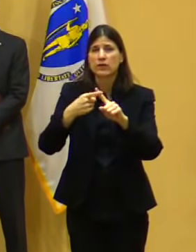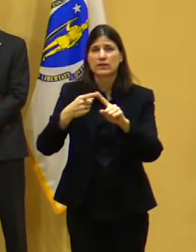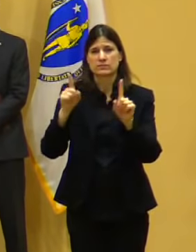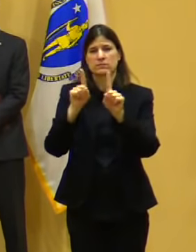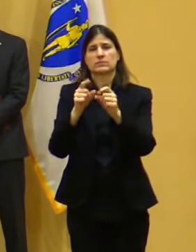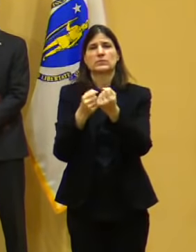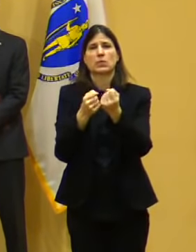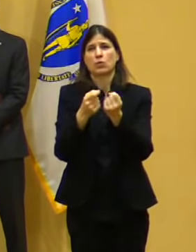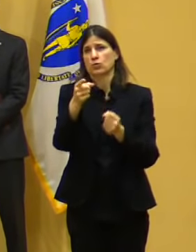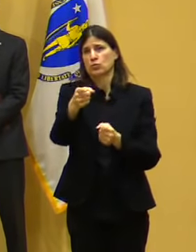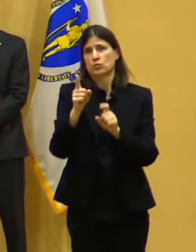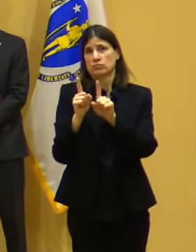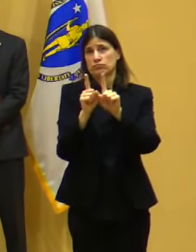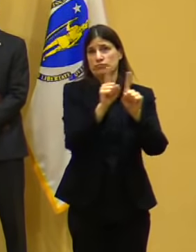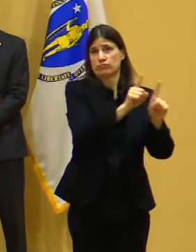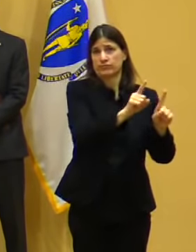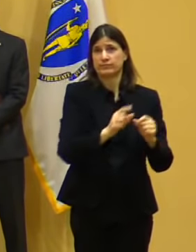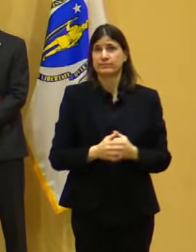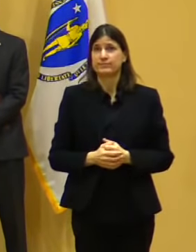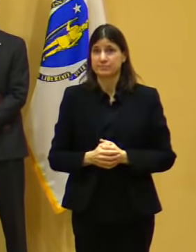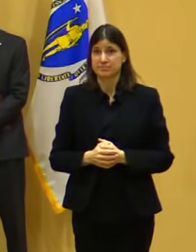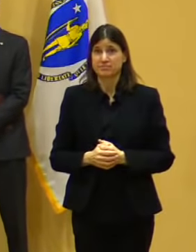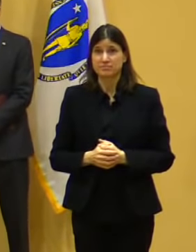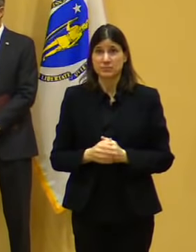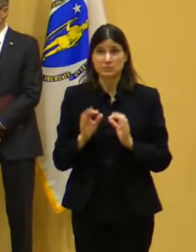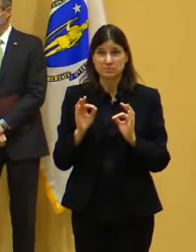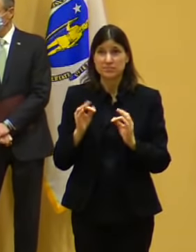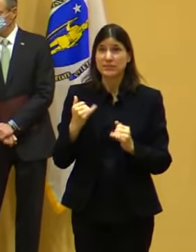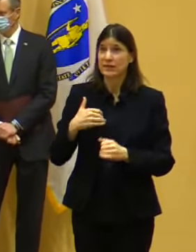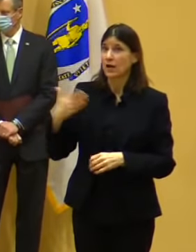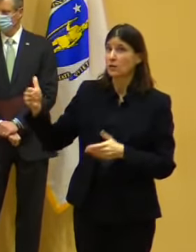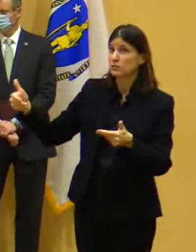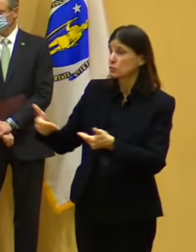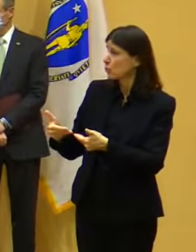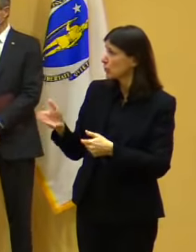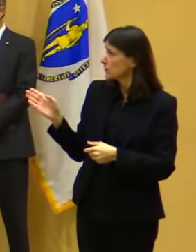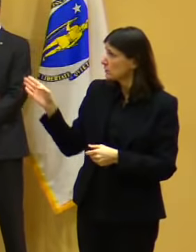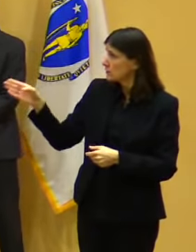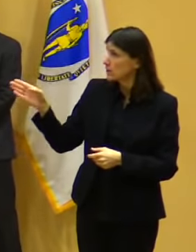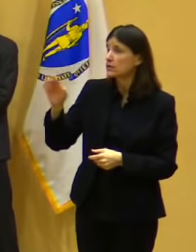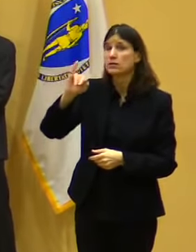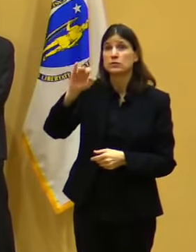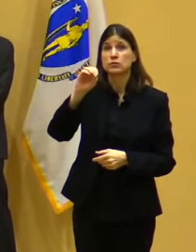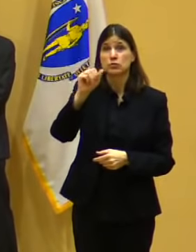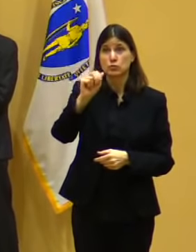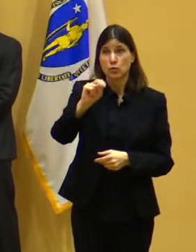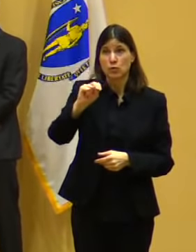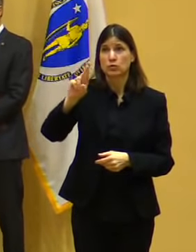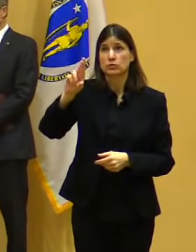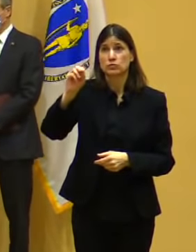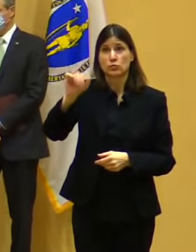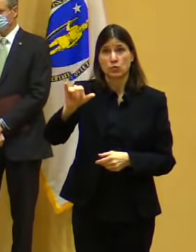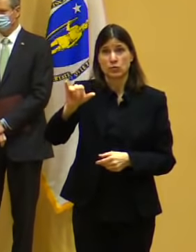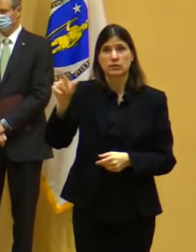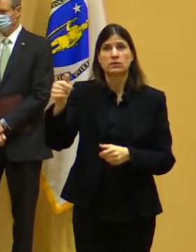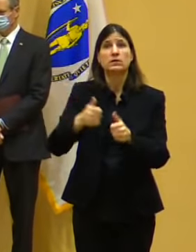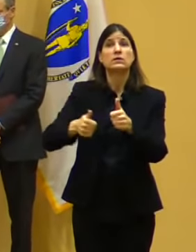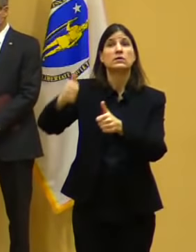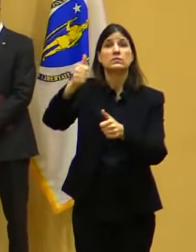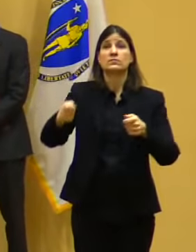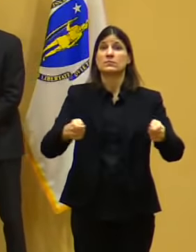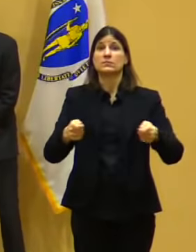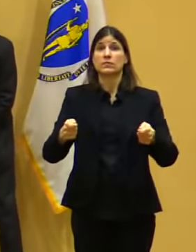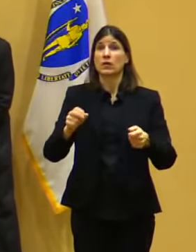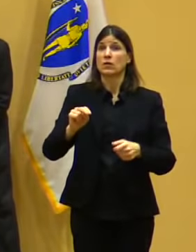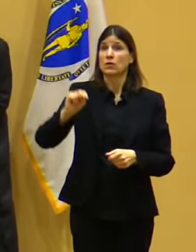of Merrimack Valley. I think now our largest elder services organization, but not just the largest, really